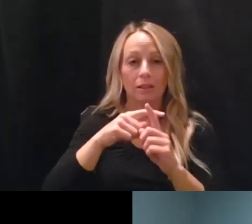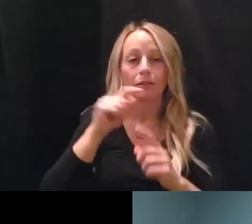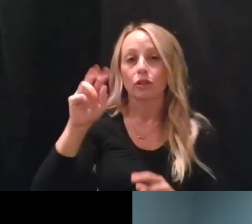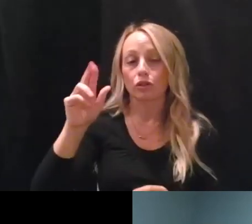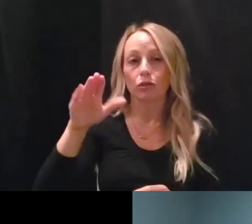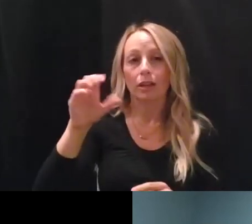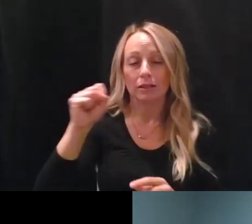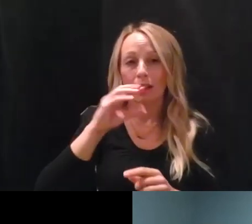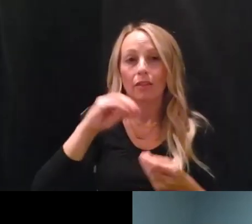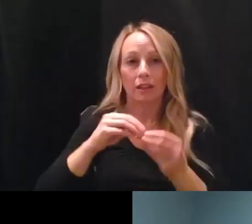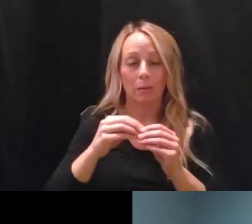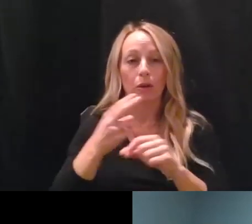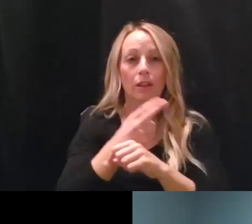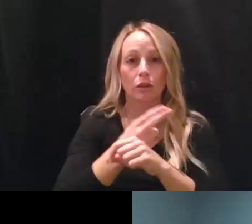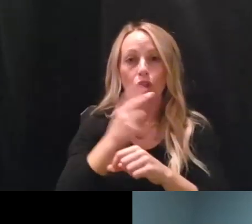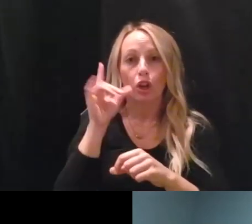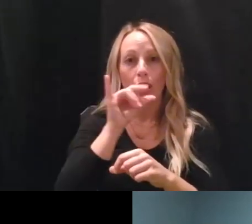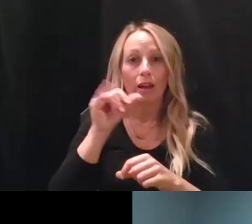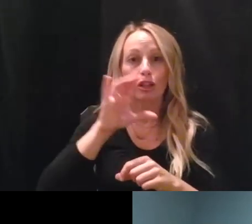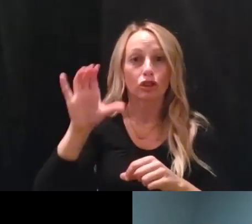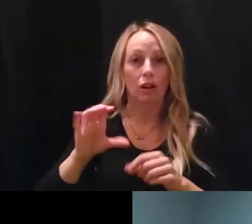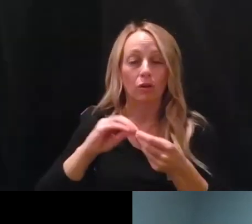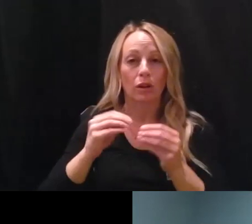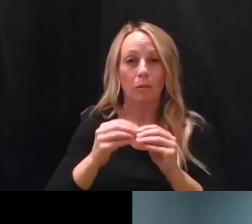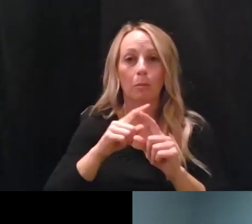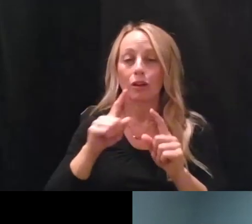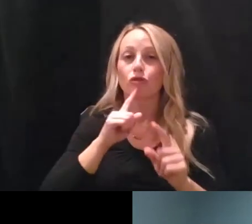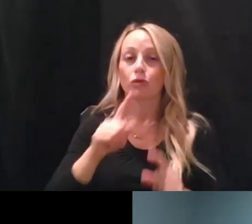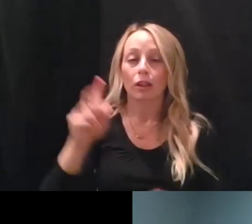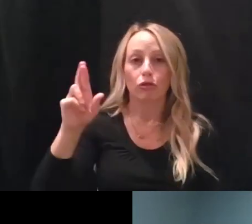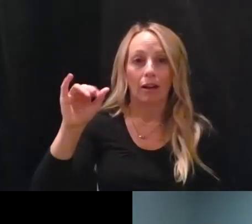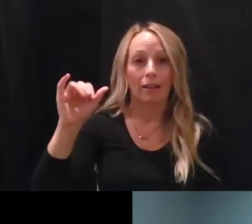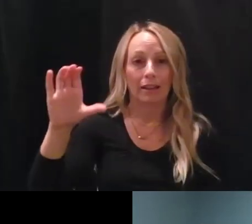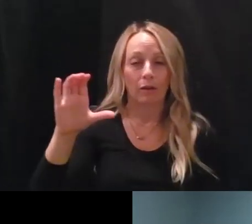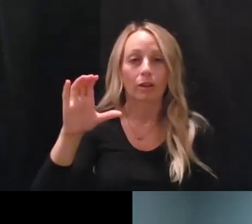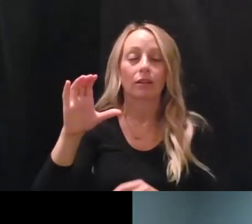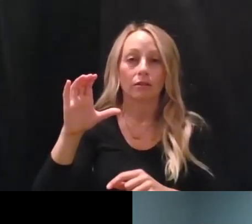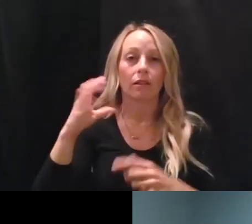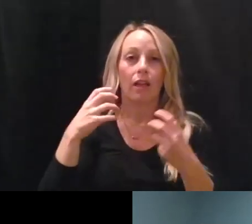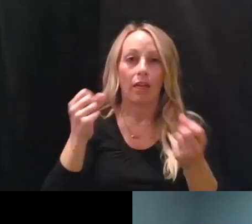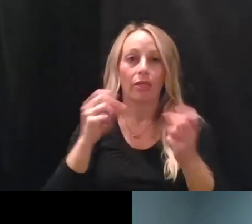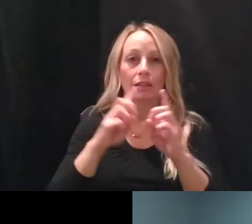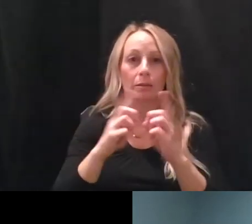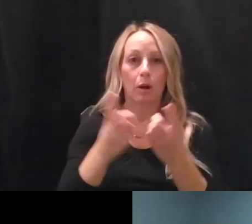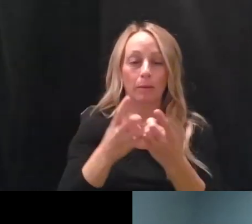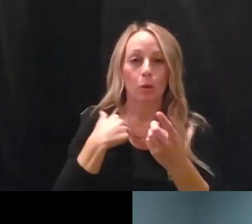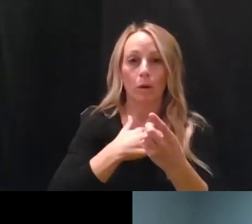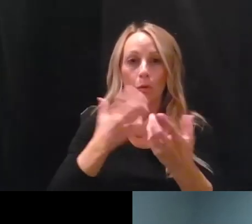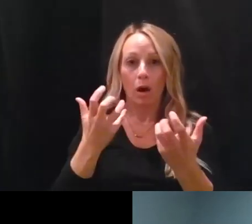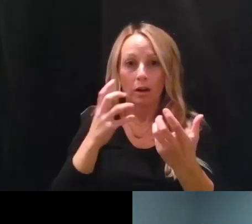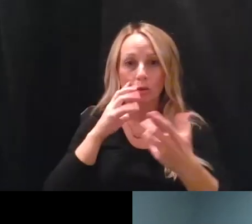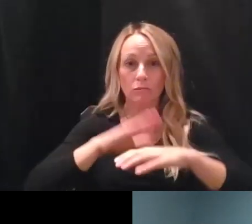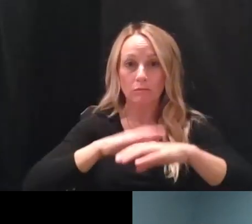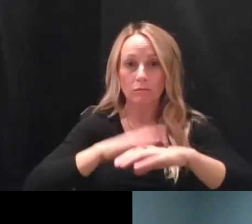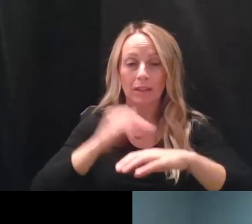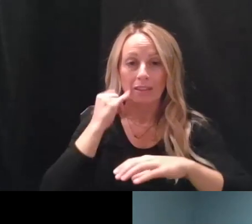looks like a Chicago number, but it's really the Rock Island County Health Department, so we wanted to alert them that if they see